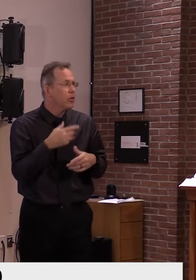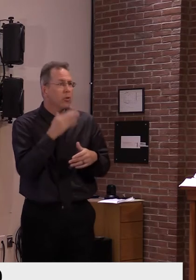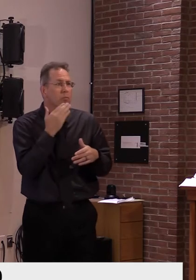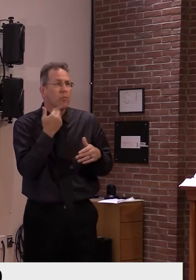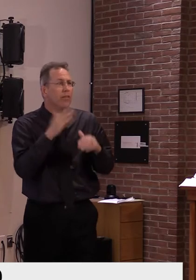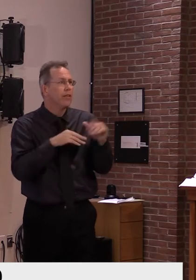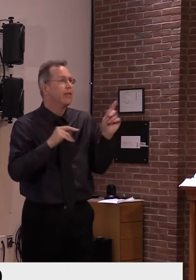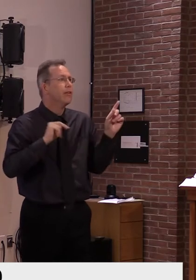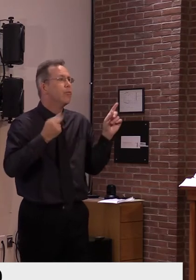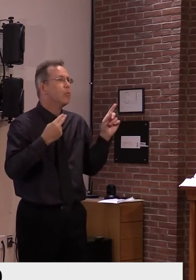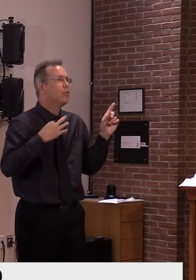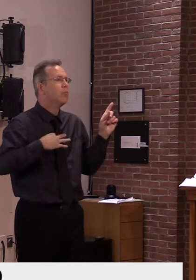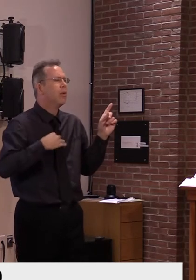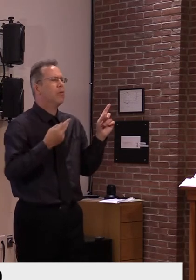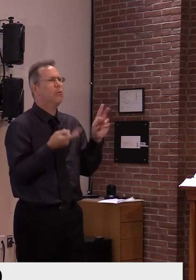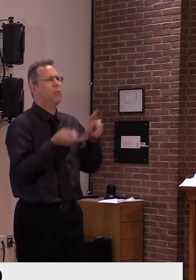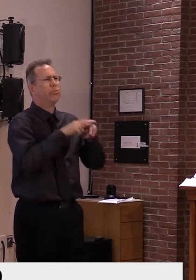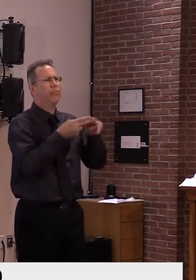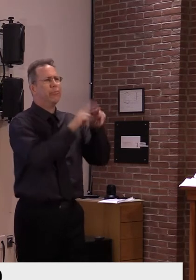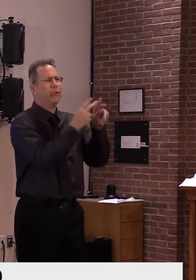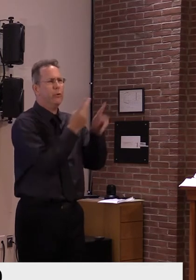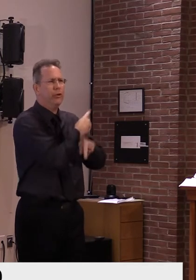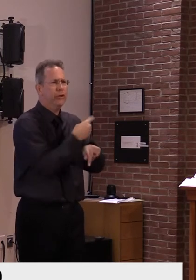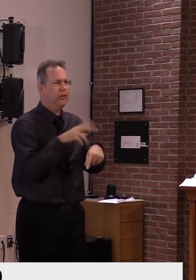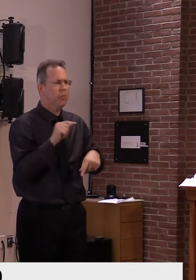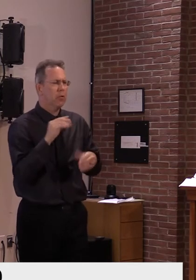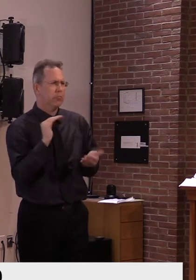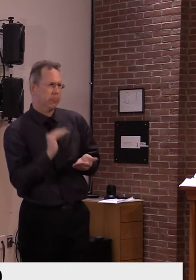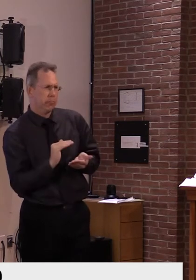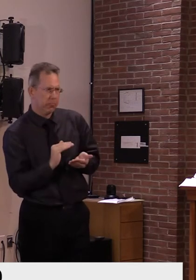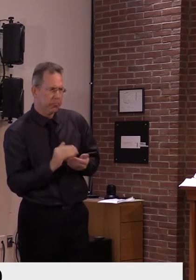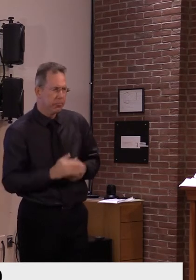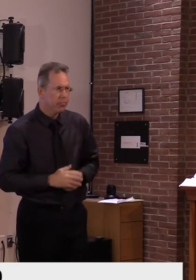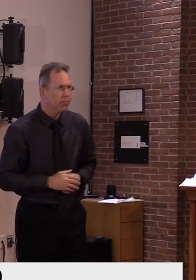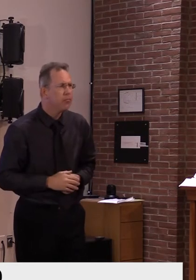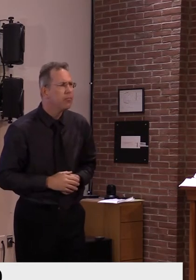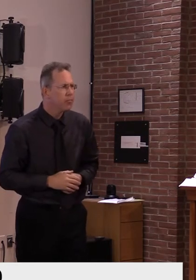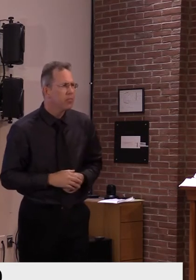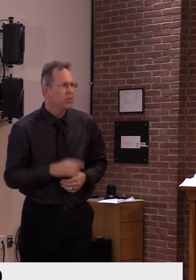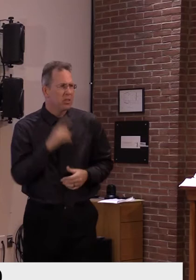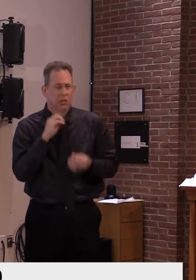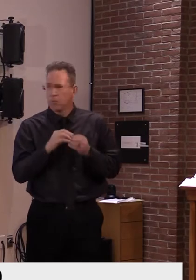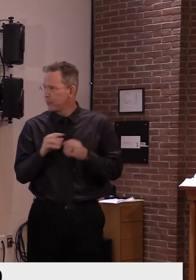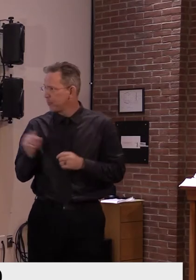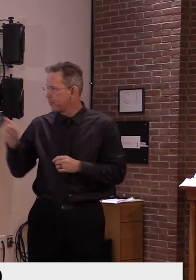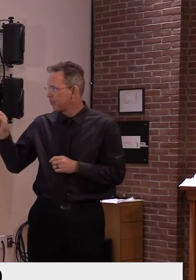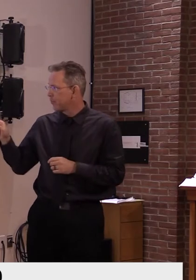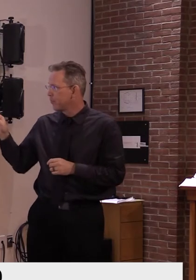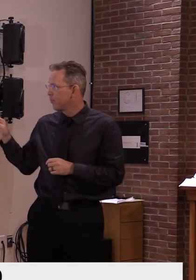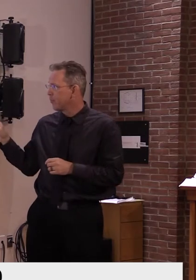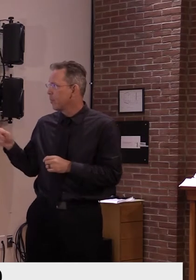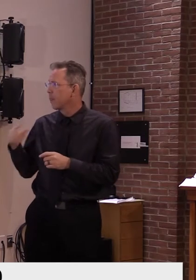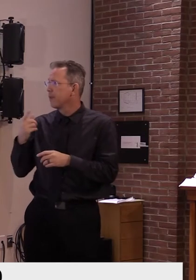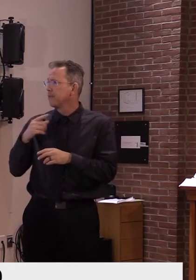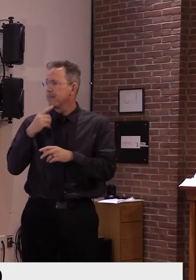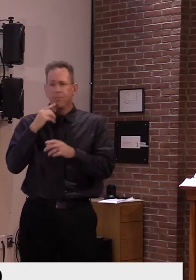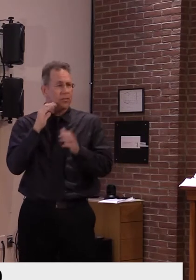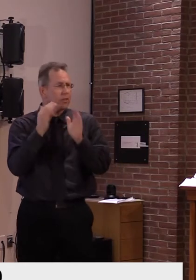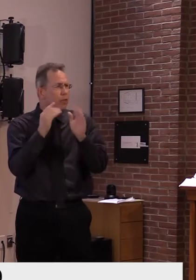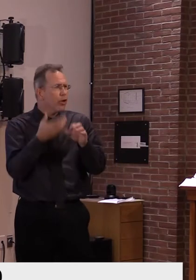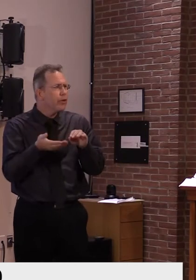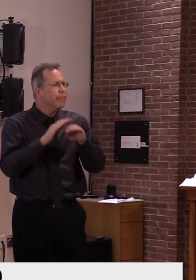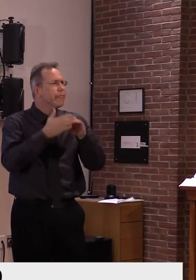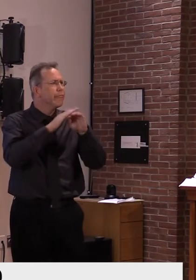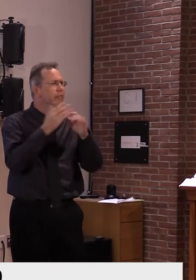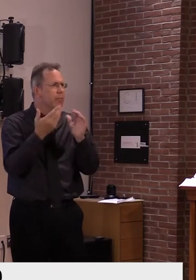Looking regionally, we are seeing cases go up in the region up 21% this week. So certainly a big